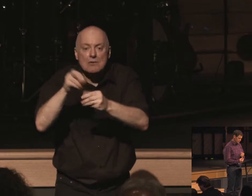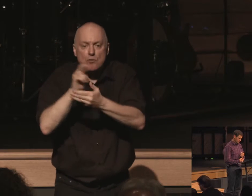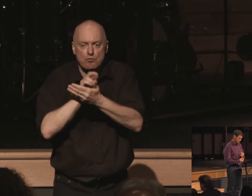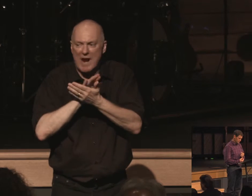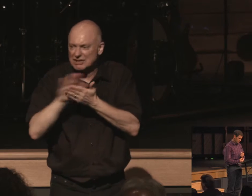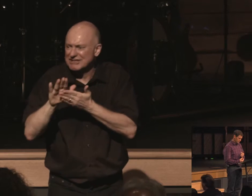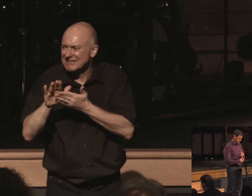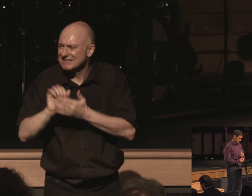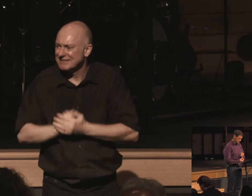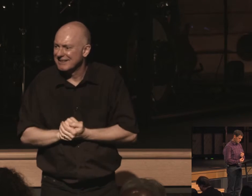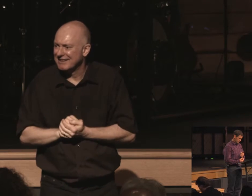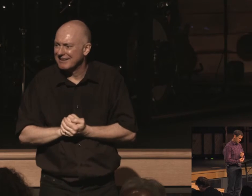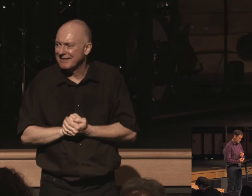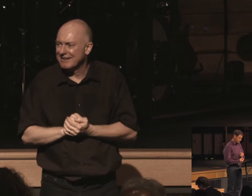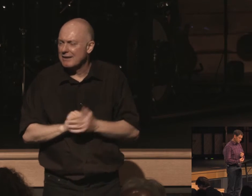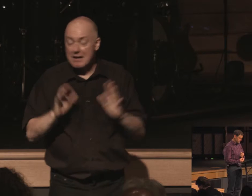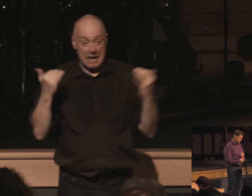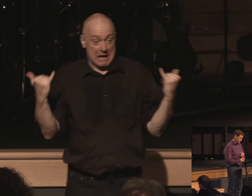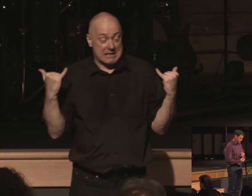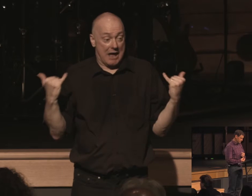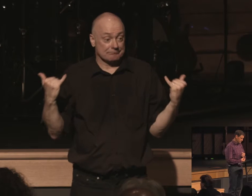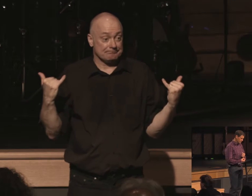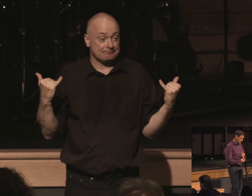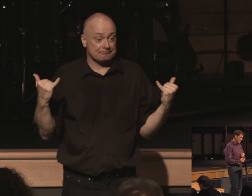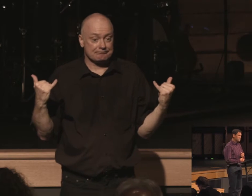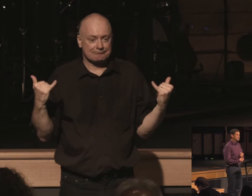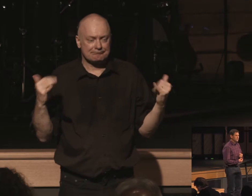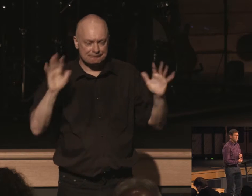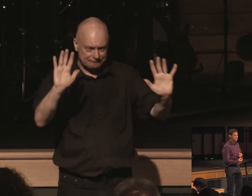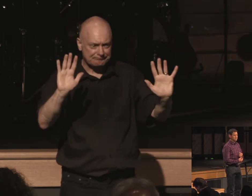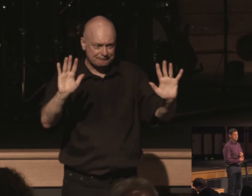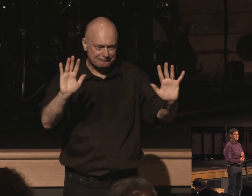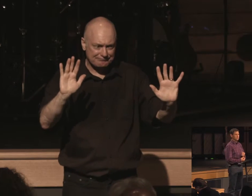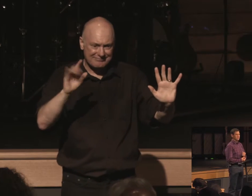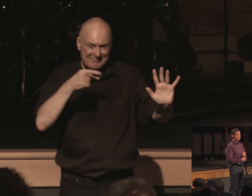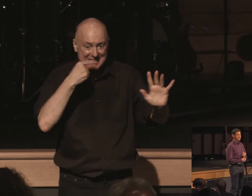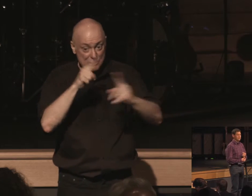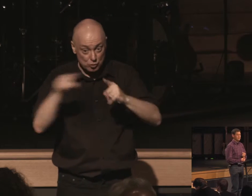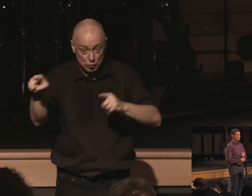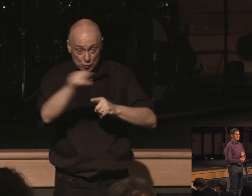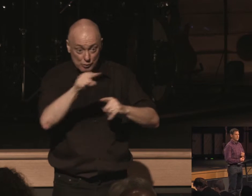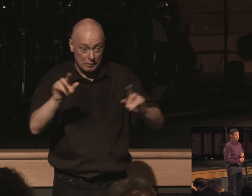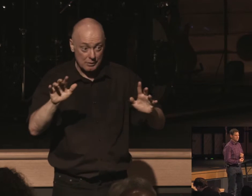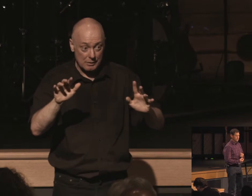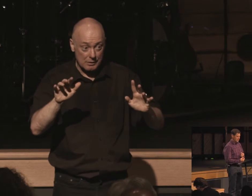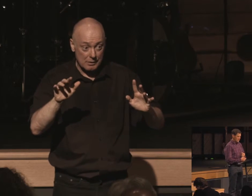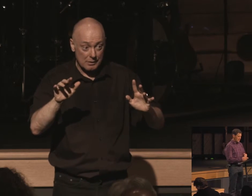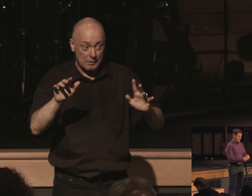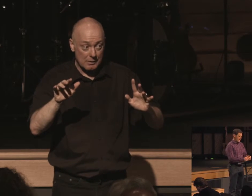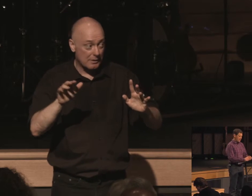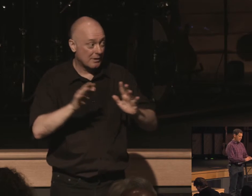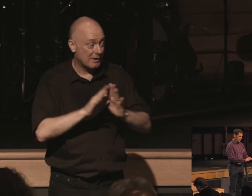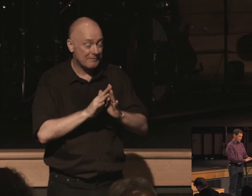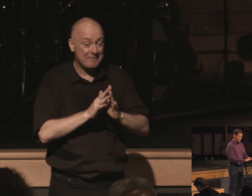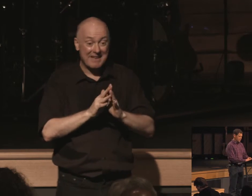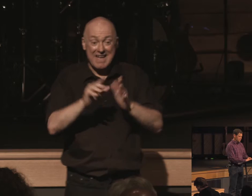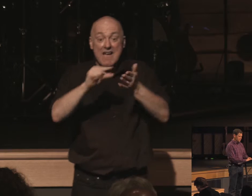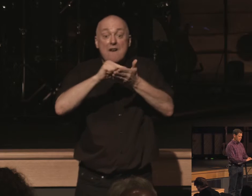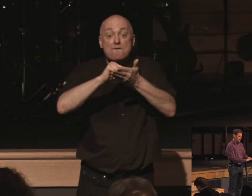now can i just say this thanks in verse 16